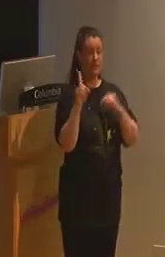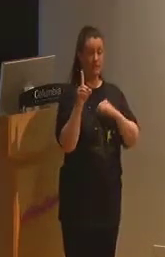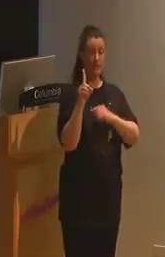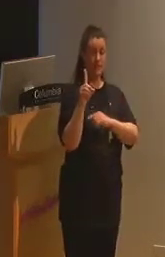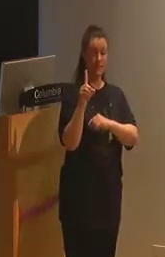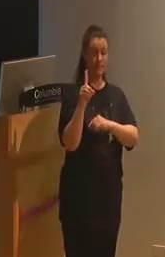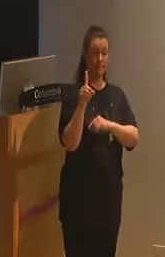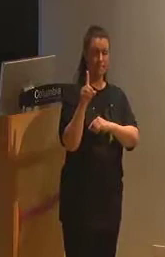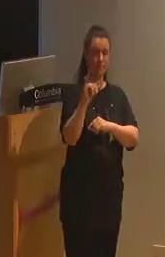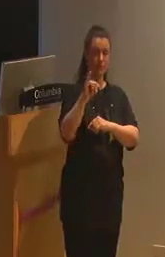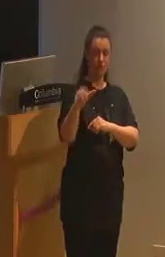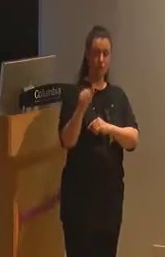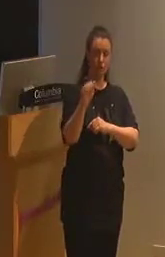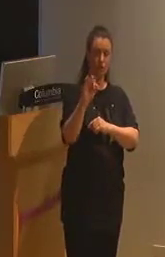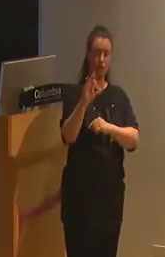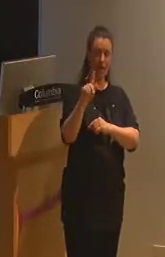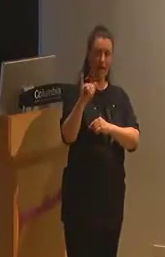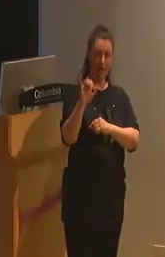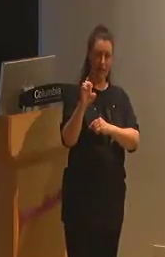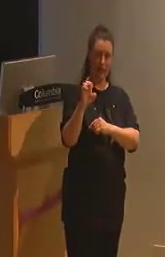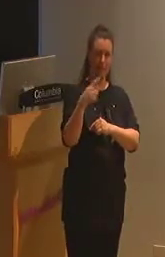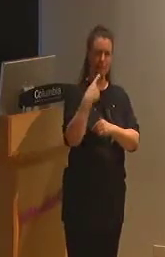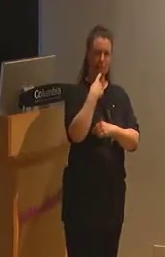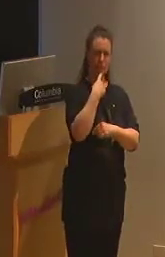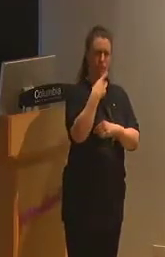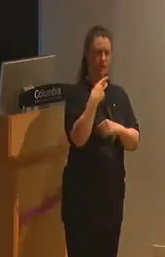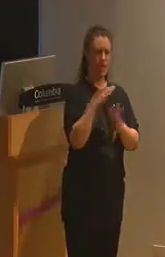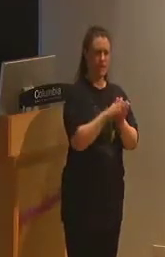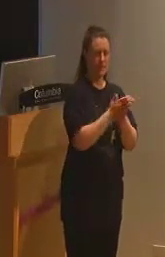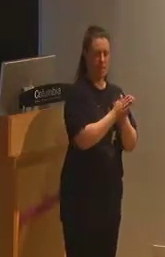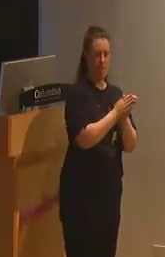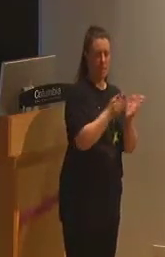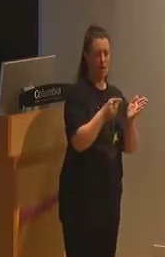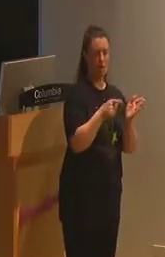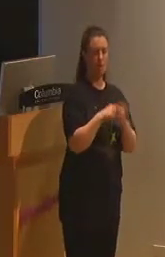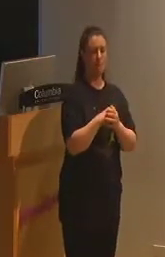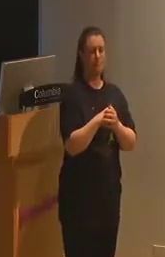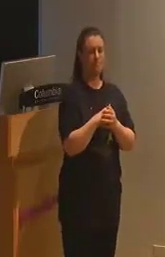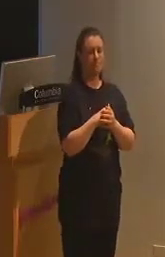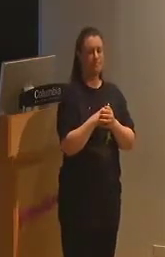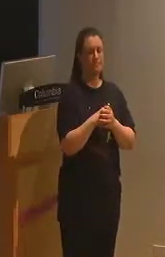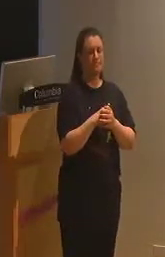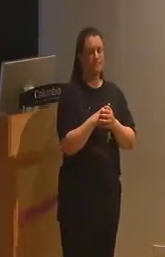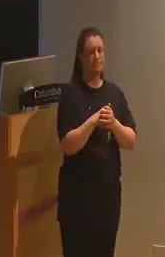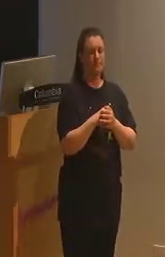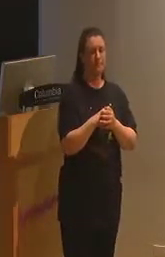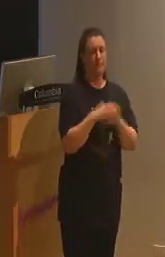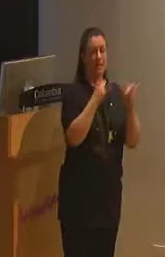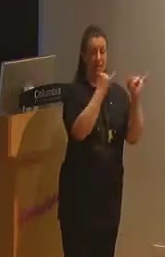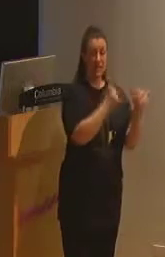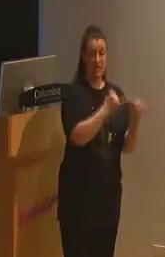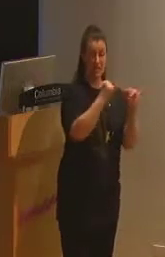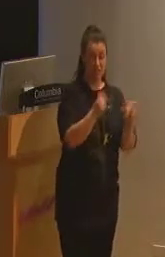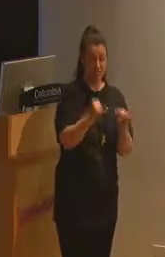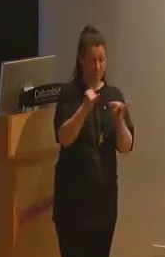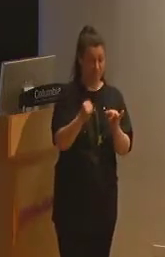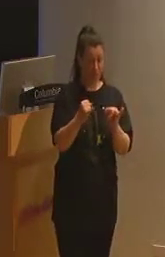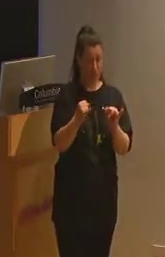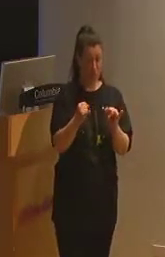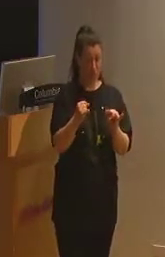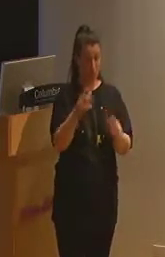Jackie Lee Sculley notes how biomedical science attempts to organize the unruly nature of individual bodies. Quote,